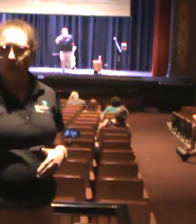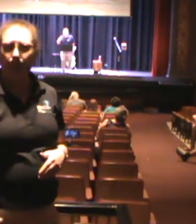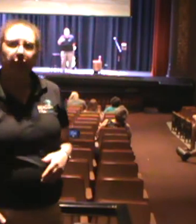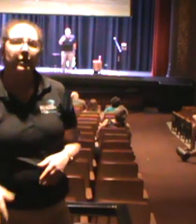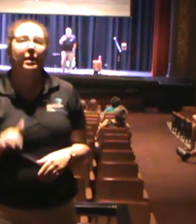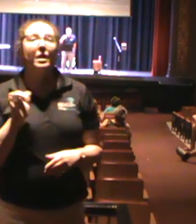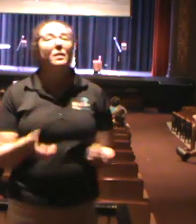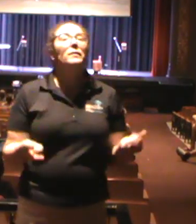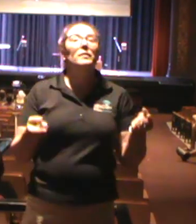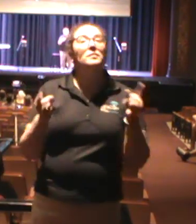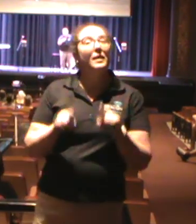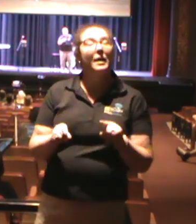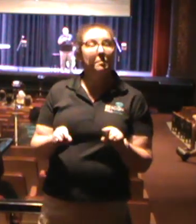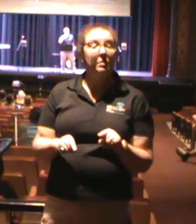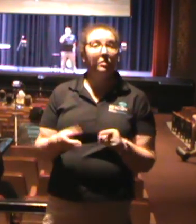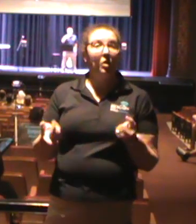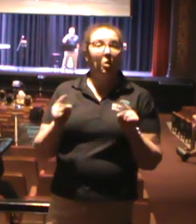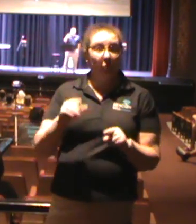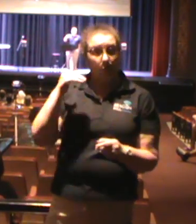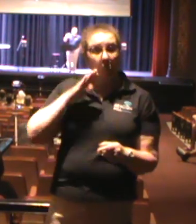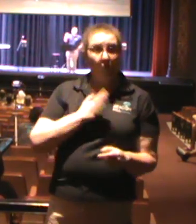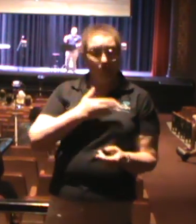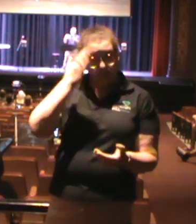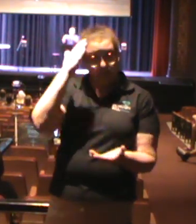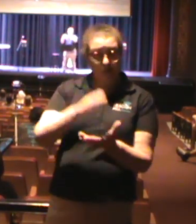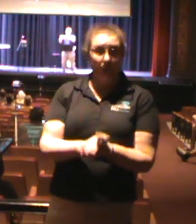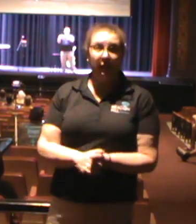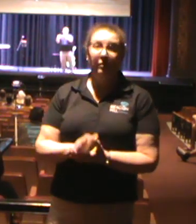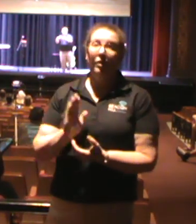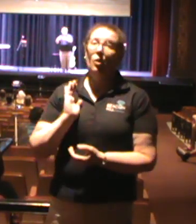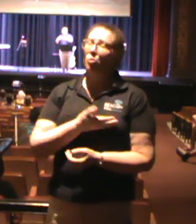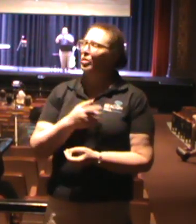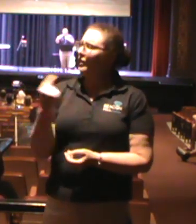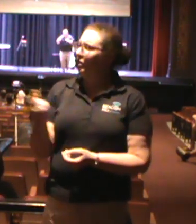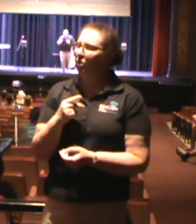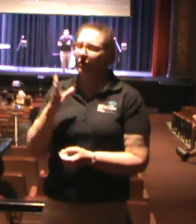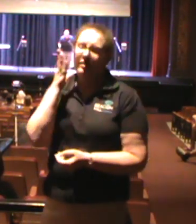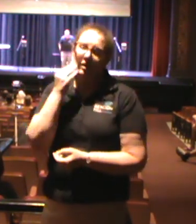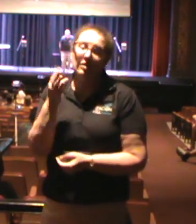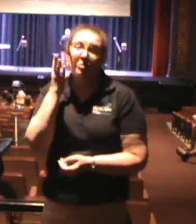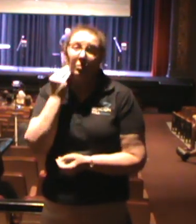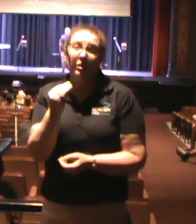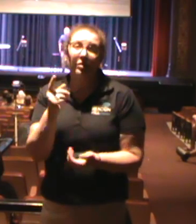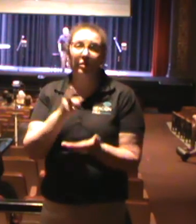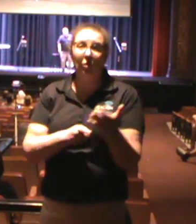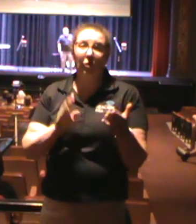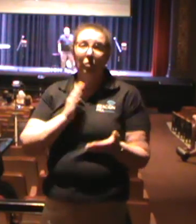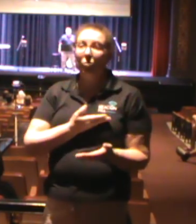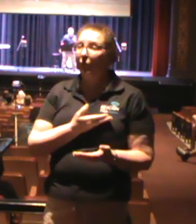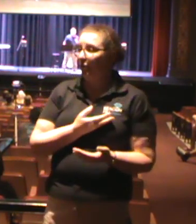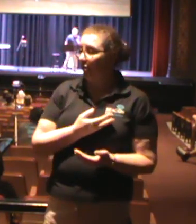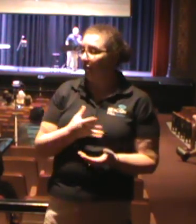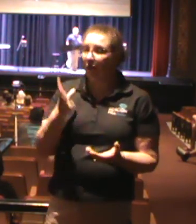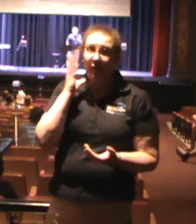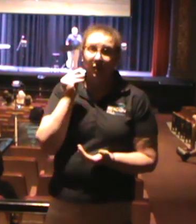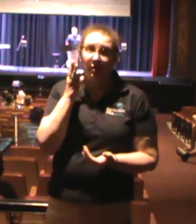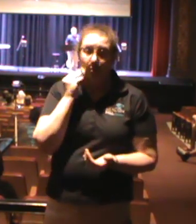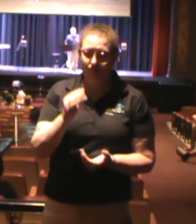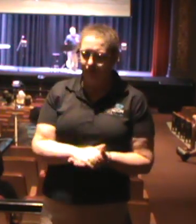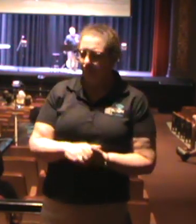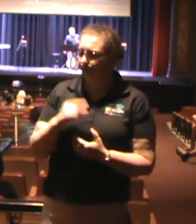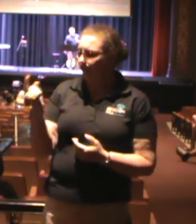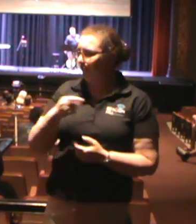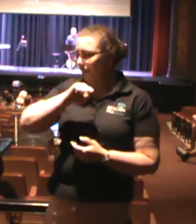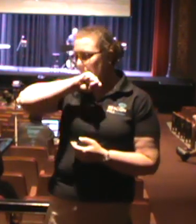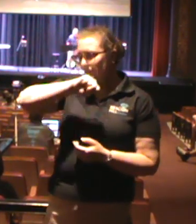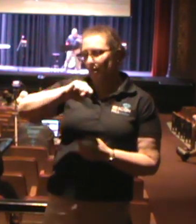the only ones going through what we're going through. This happens to us when we think that we're the only ones who are serving the Lord. See, I always loved Jonathan Edwards' two